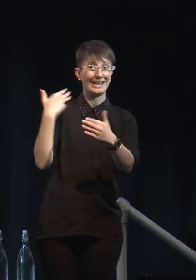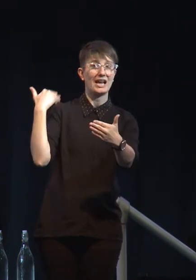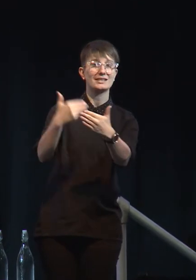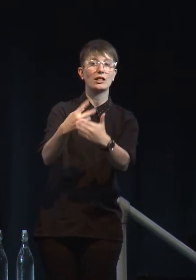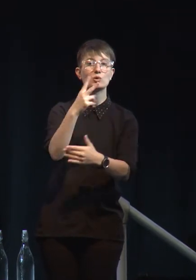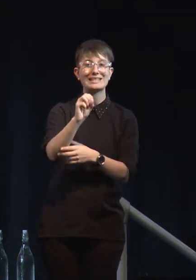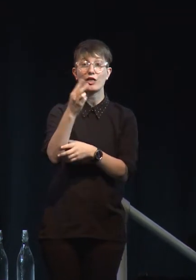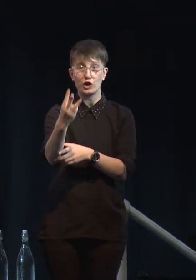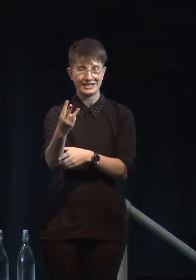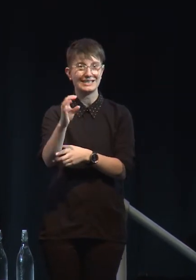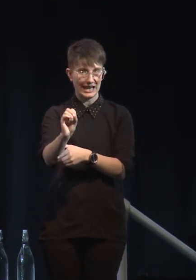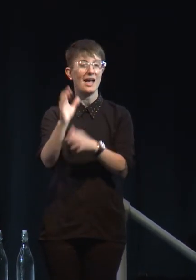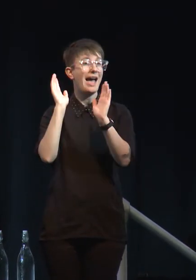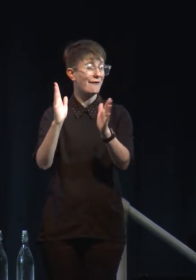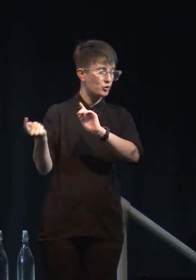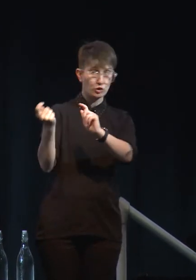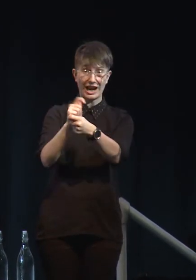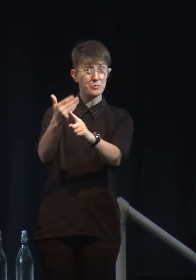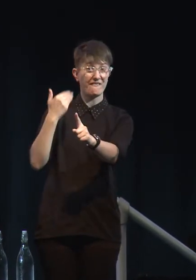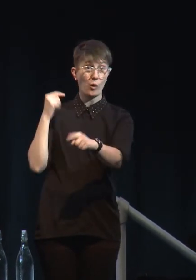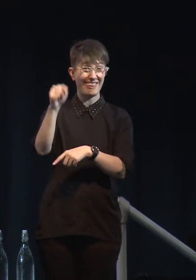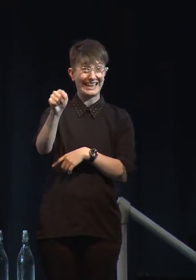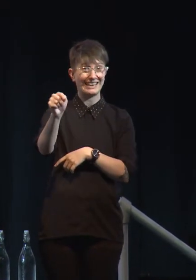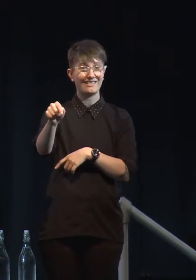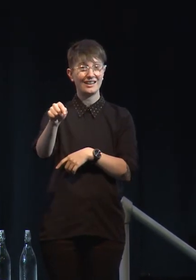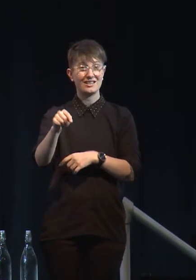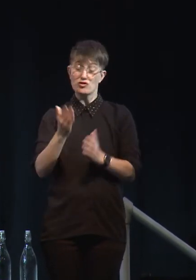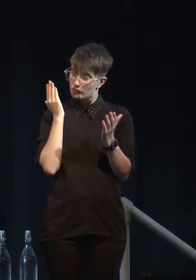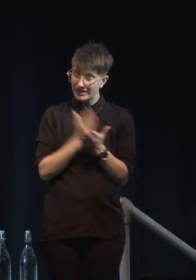is an urgency in doing something now.